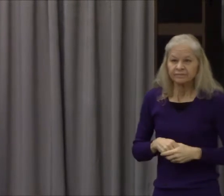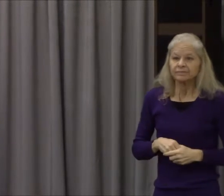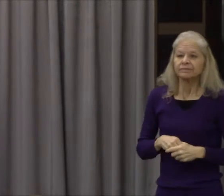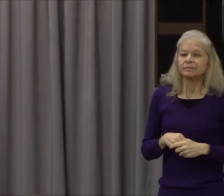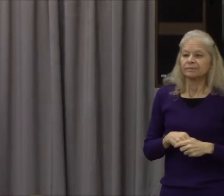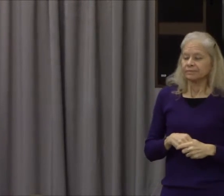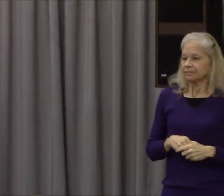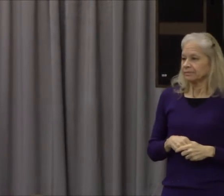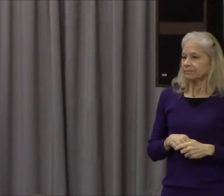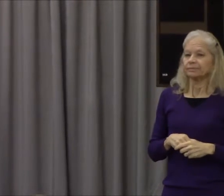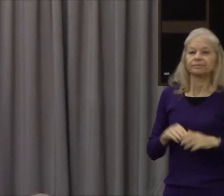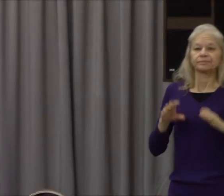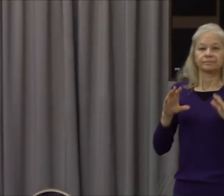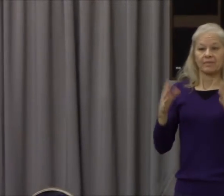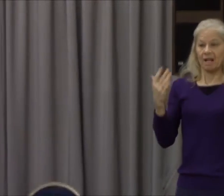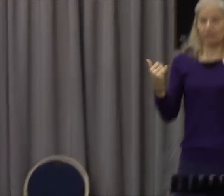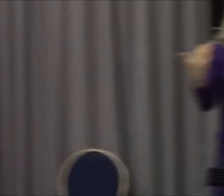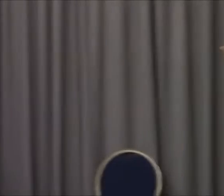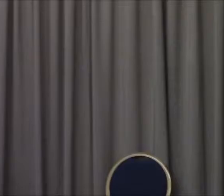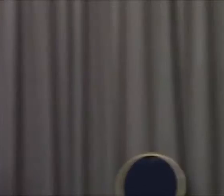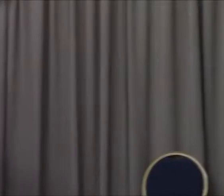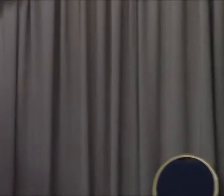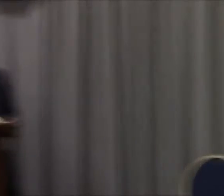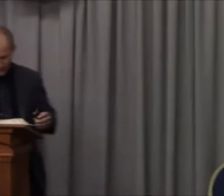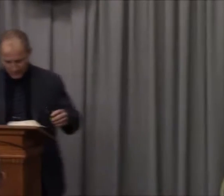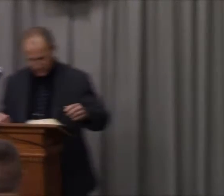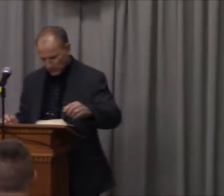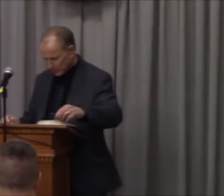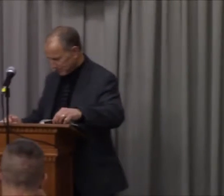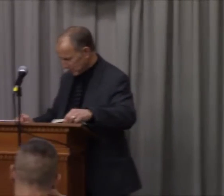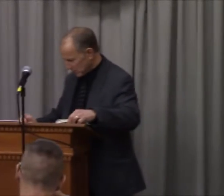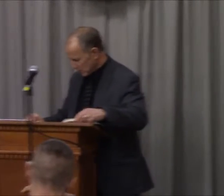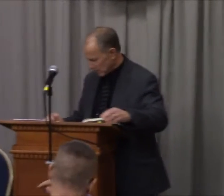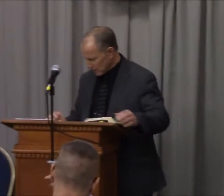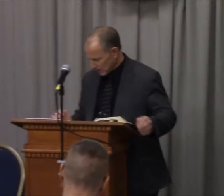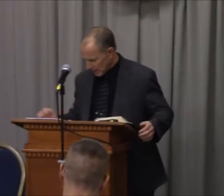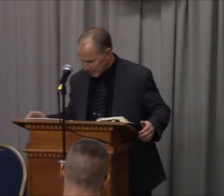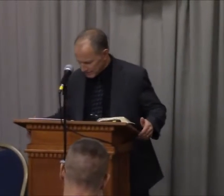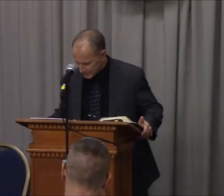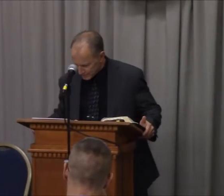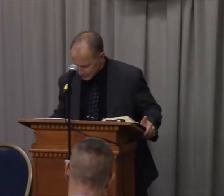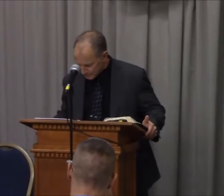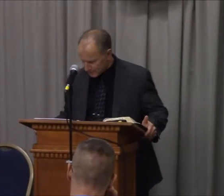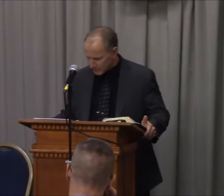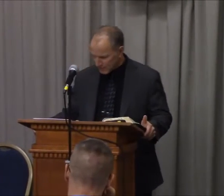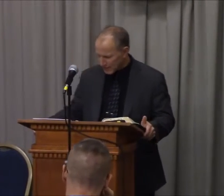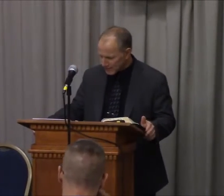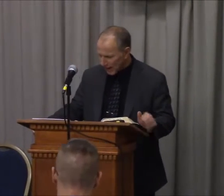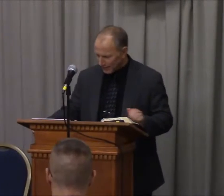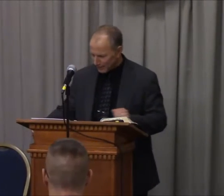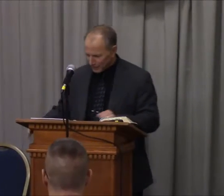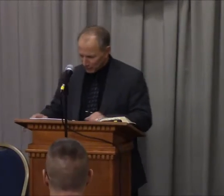I don't have an outline on the photograph today for you, so I should have decided to do it.